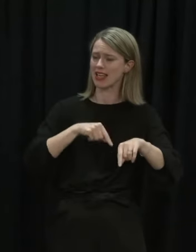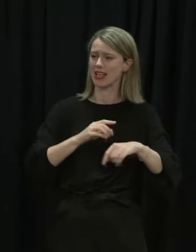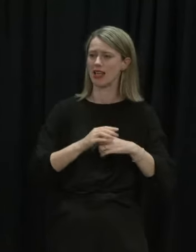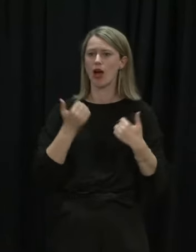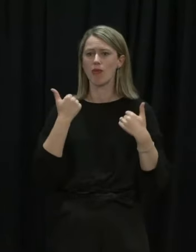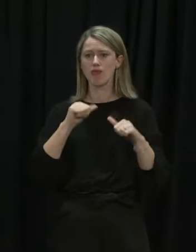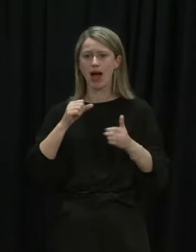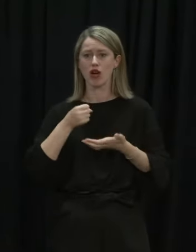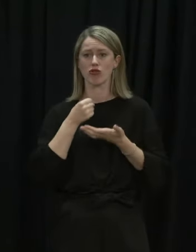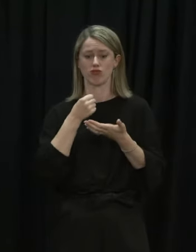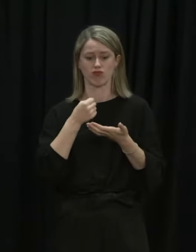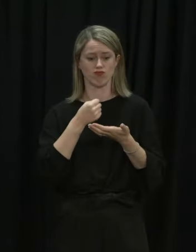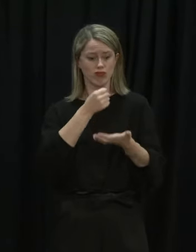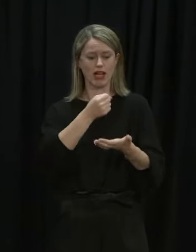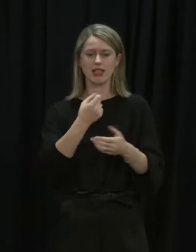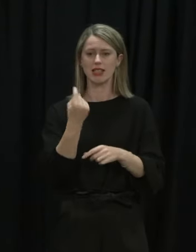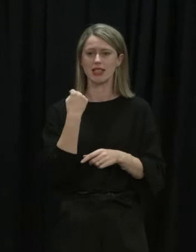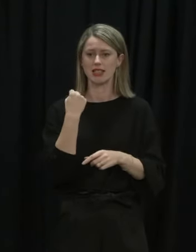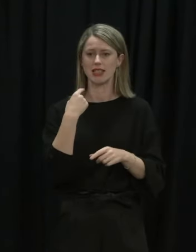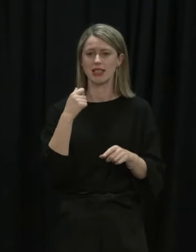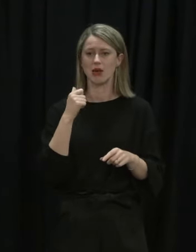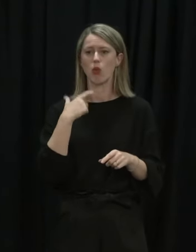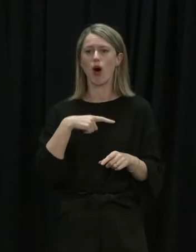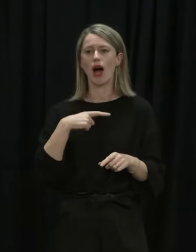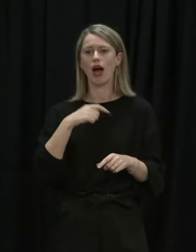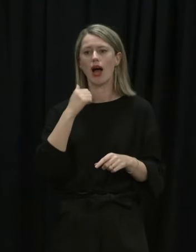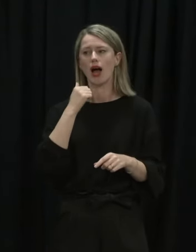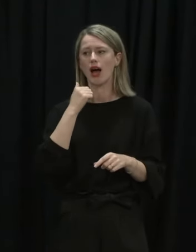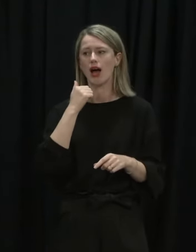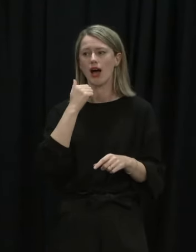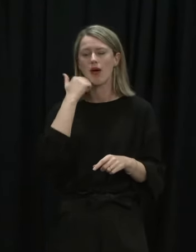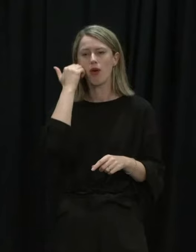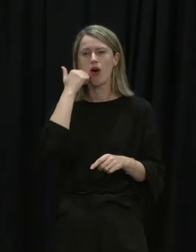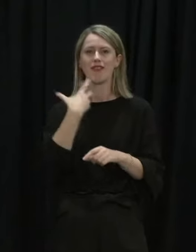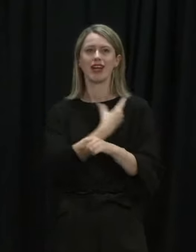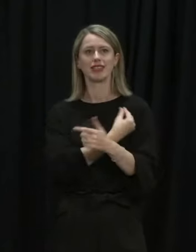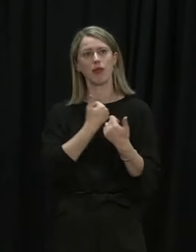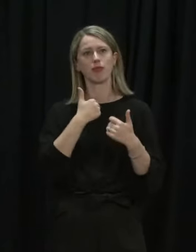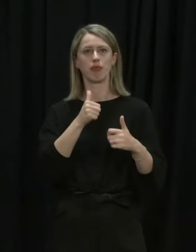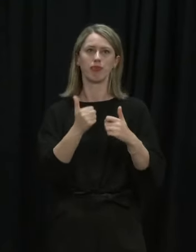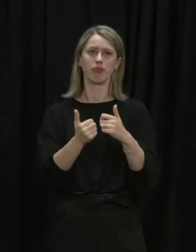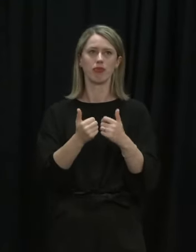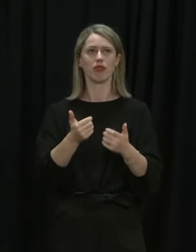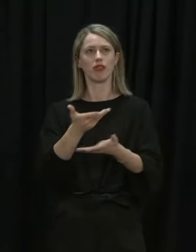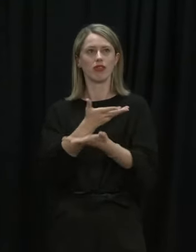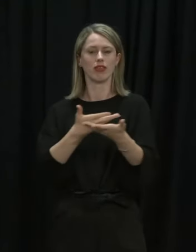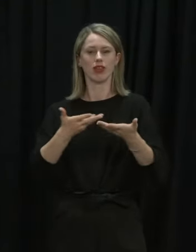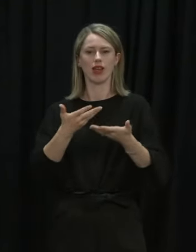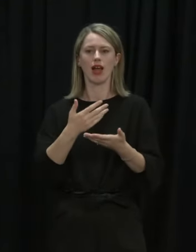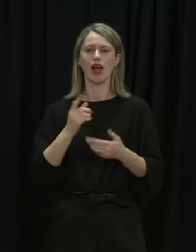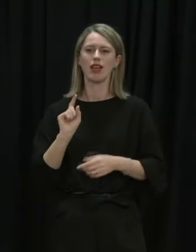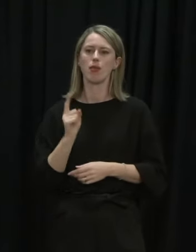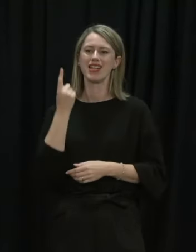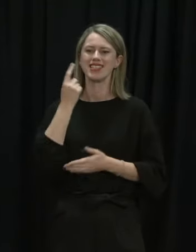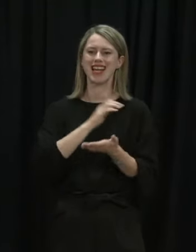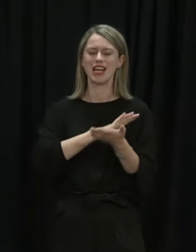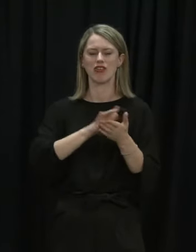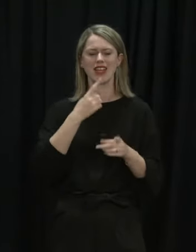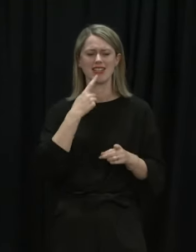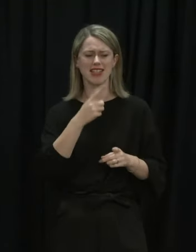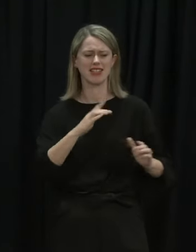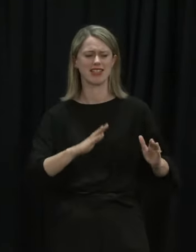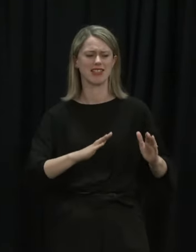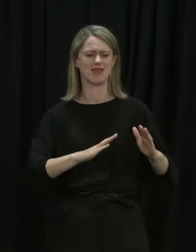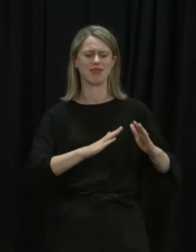finally got granted it yesterday because Maori vaccination became such a talking point and Minister Henarei called out Taranaki DHB for being slack.